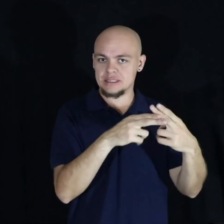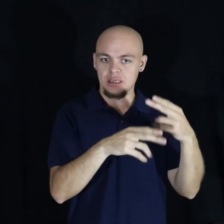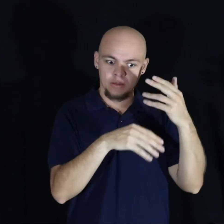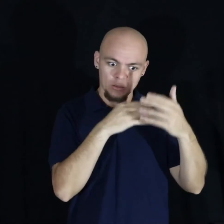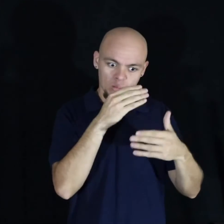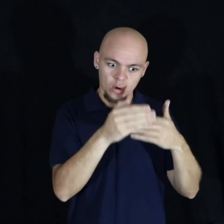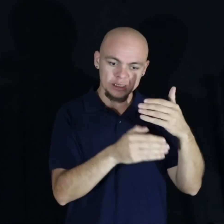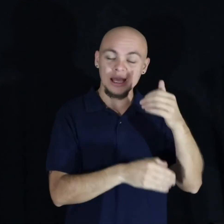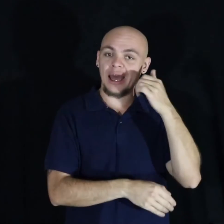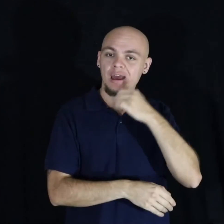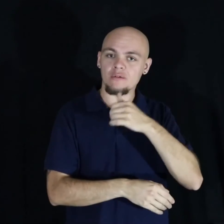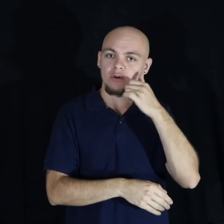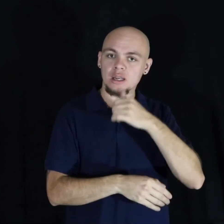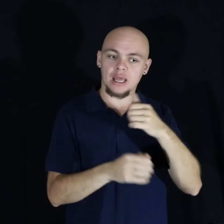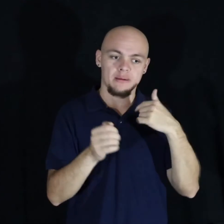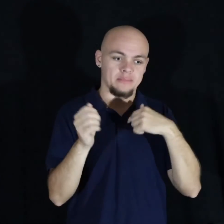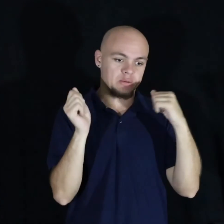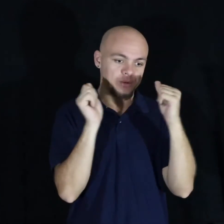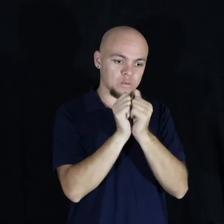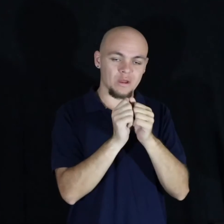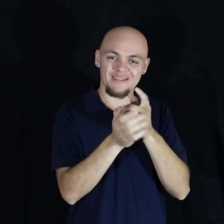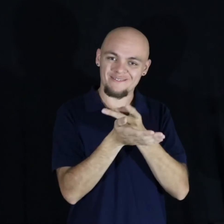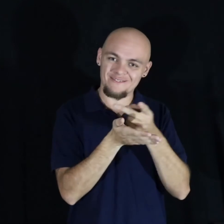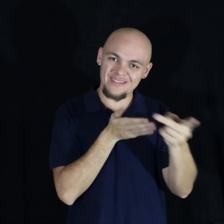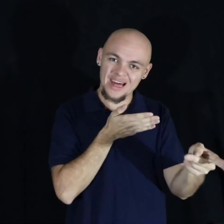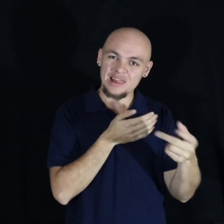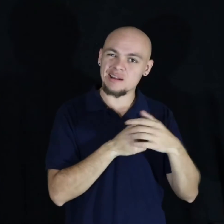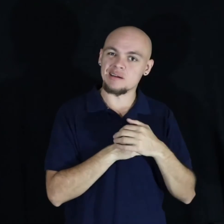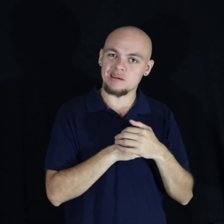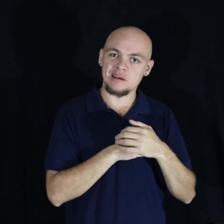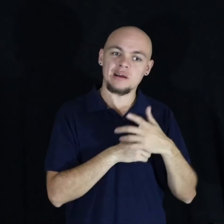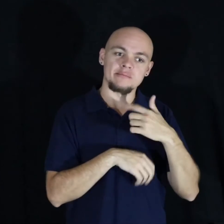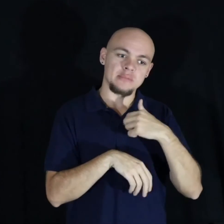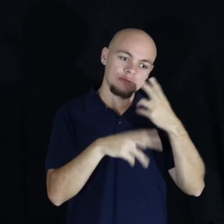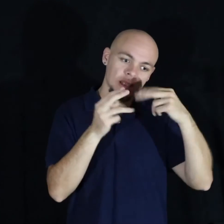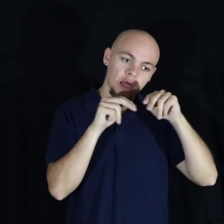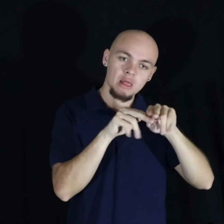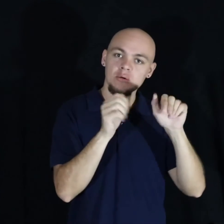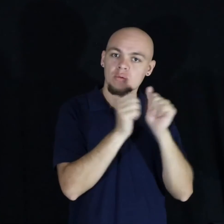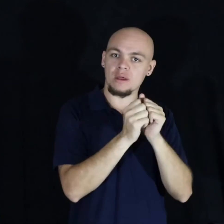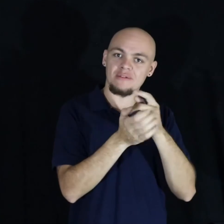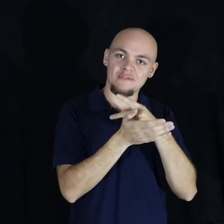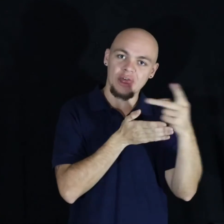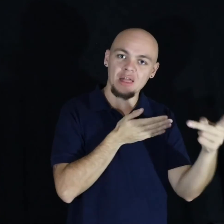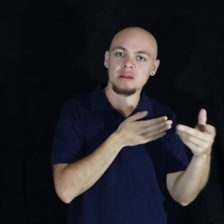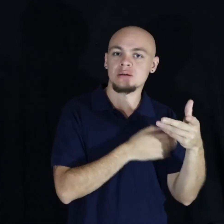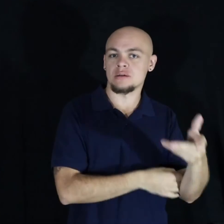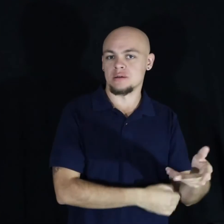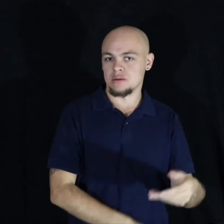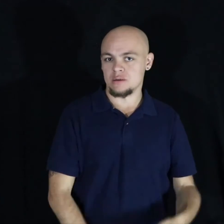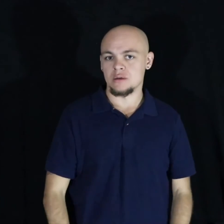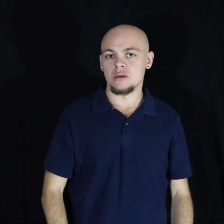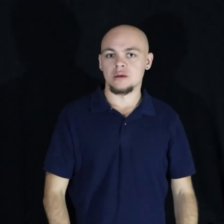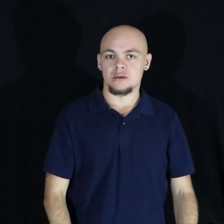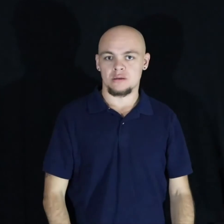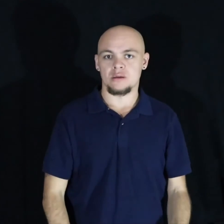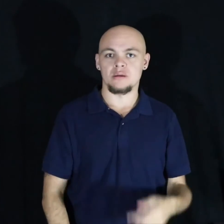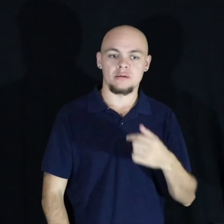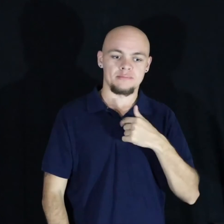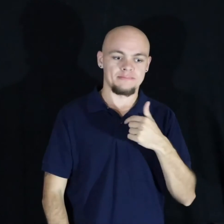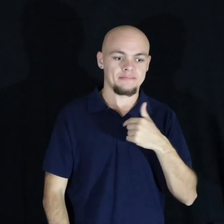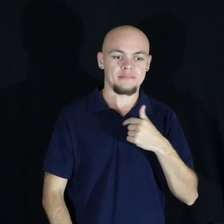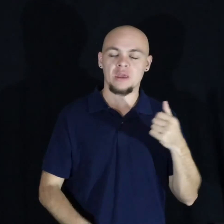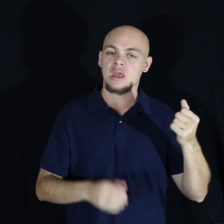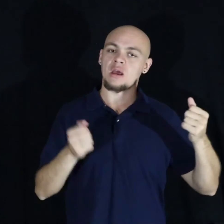Every day I was with her. I started to sleep with her. I started to make love to her. I wasn't afraid